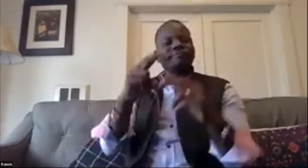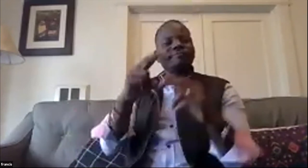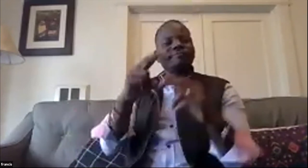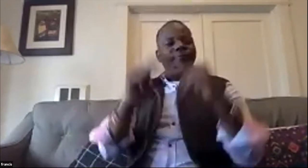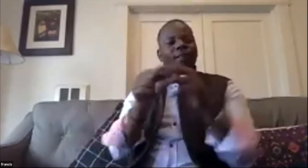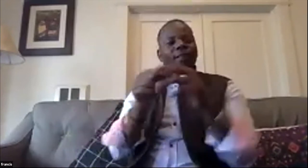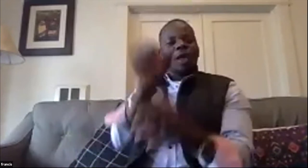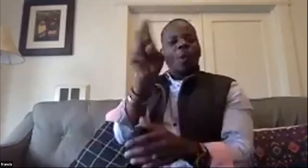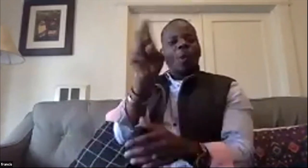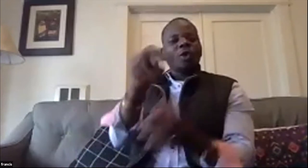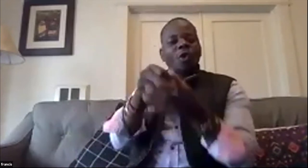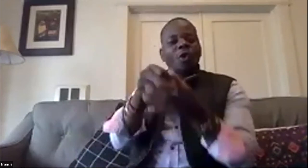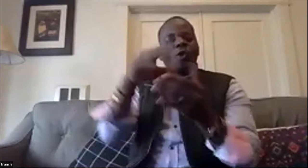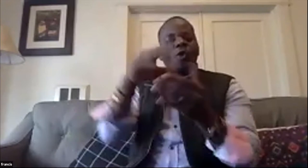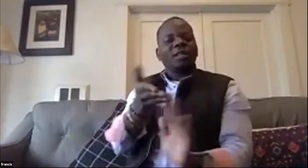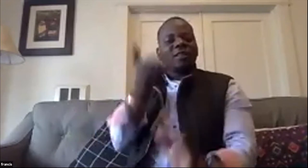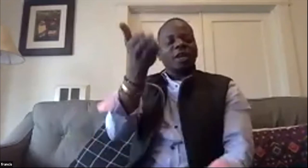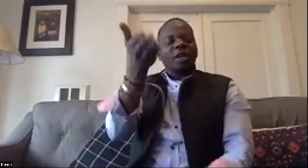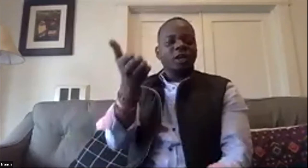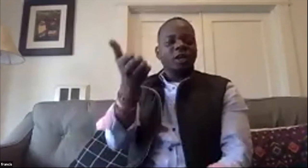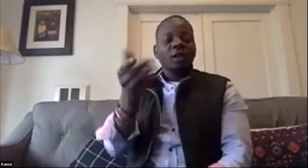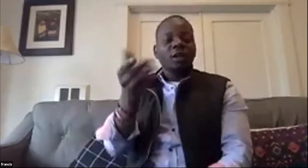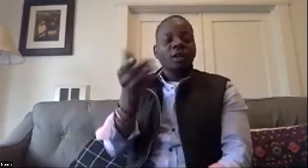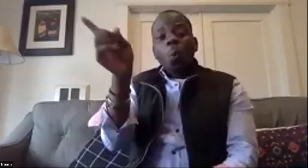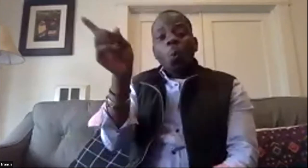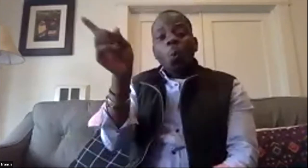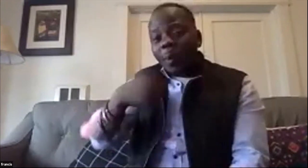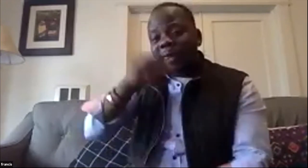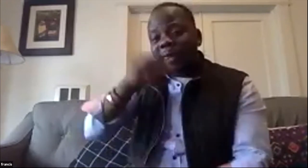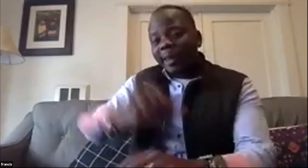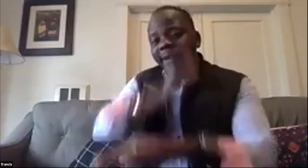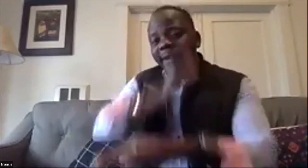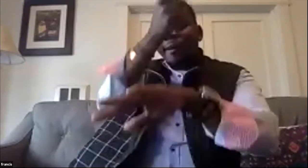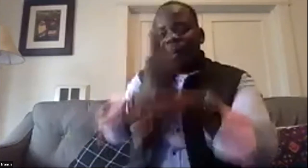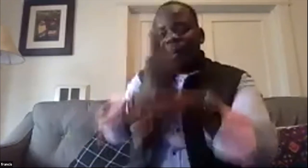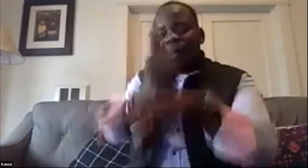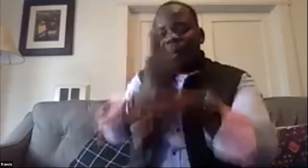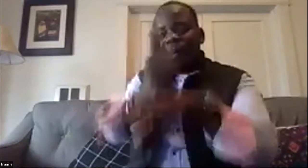they're educated they have their own community and that